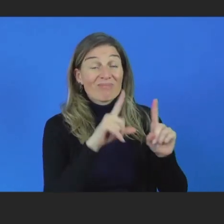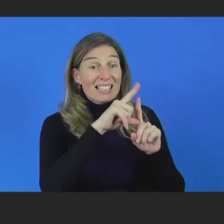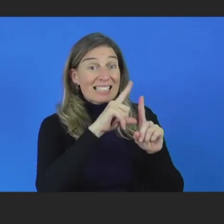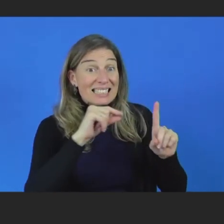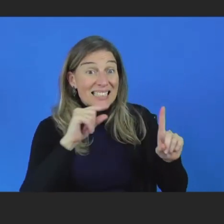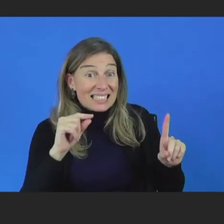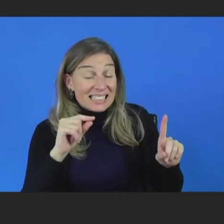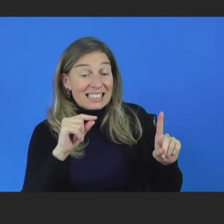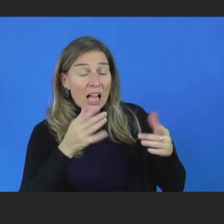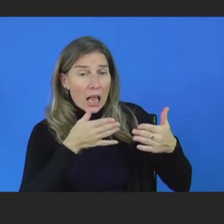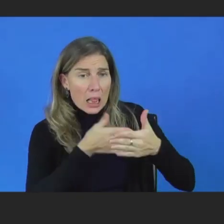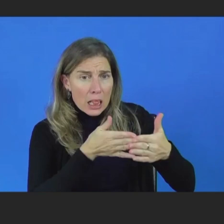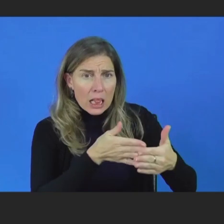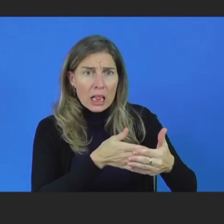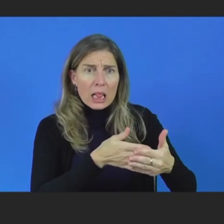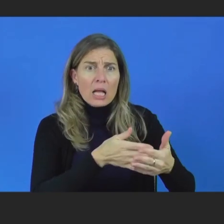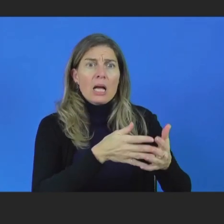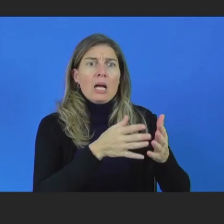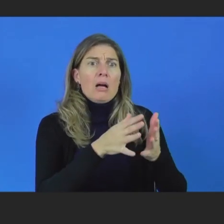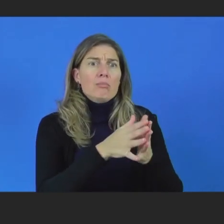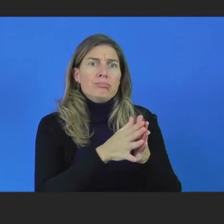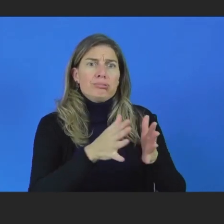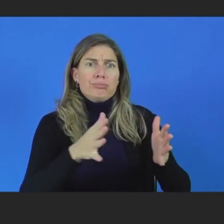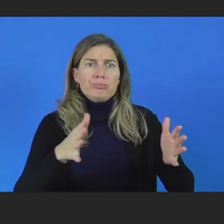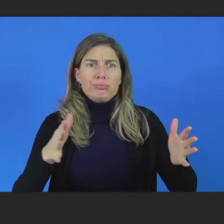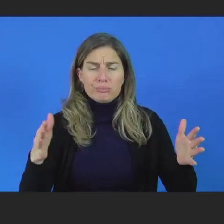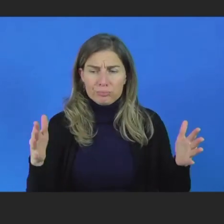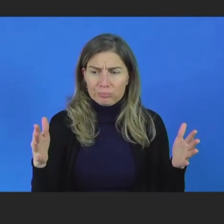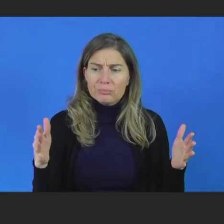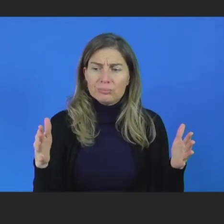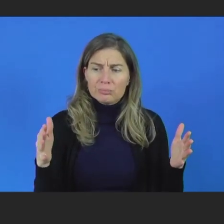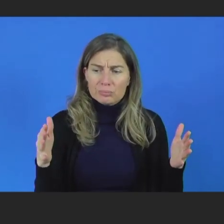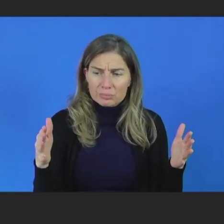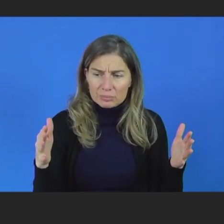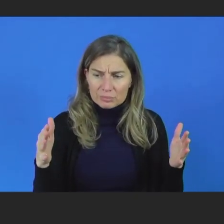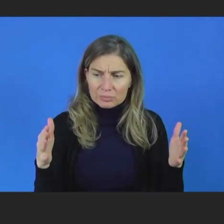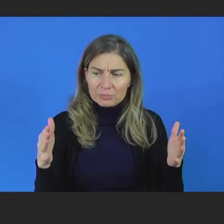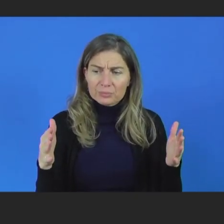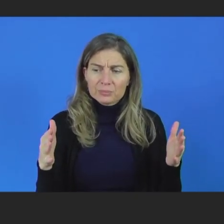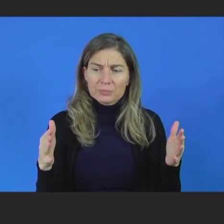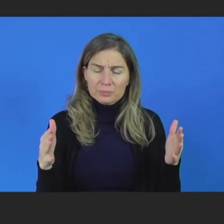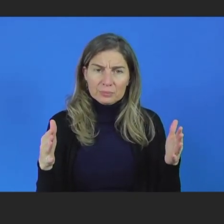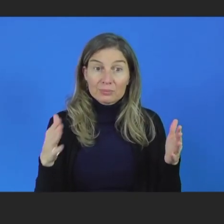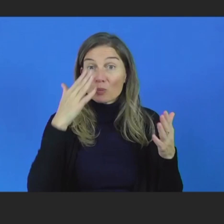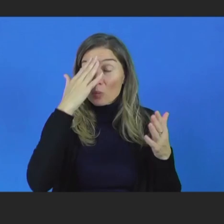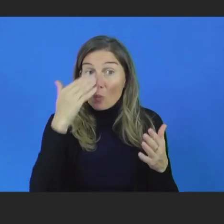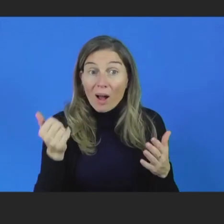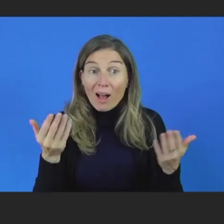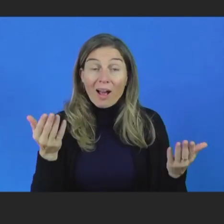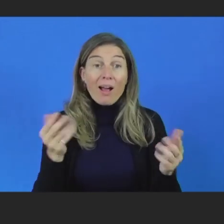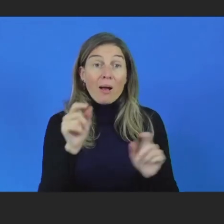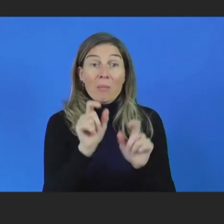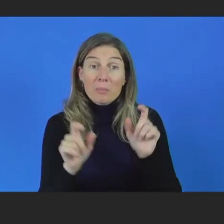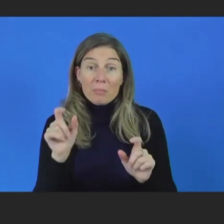amongst people with cognitive disabilities who are in education and in particular with